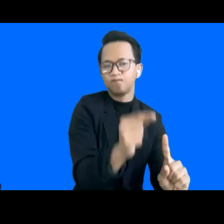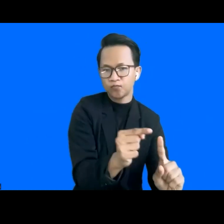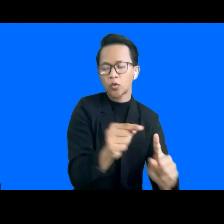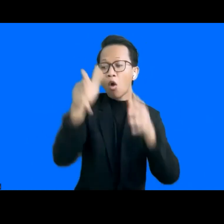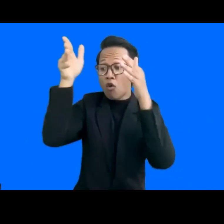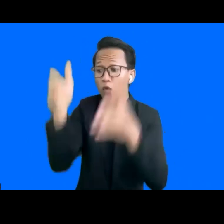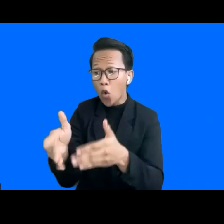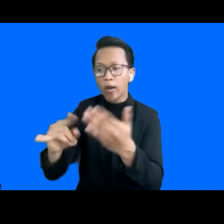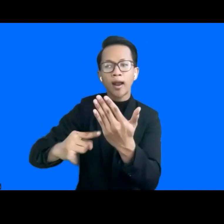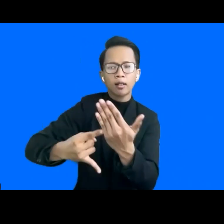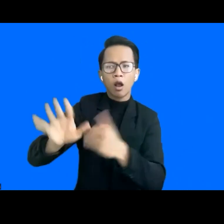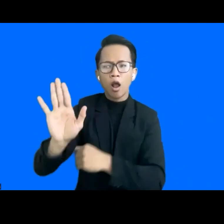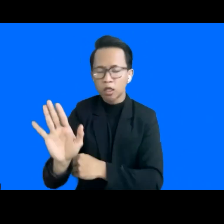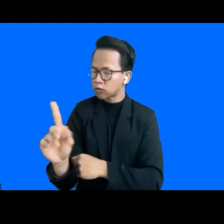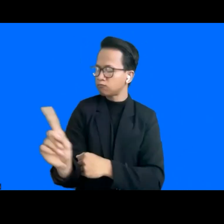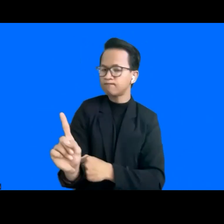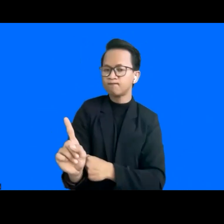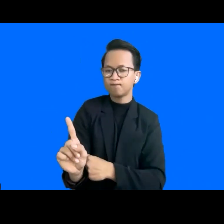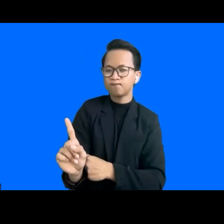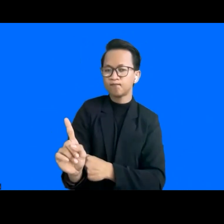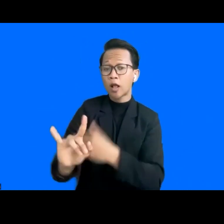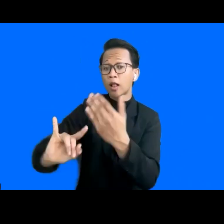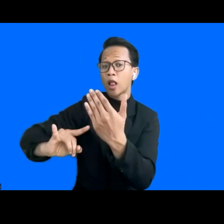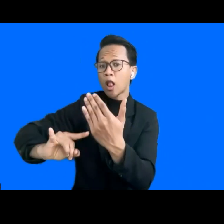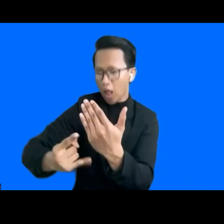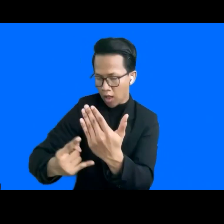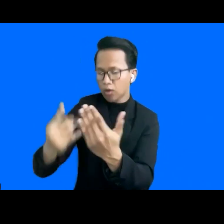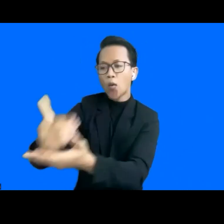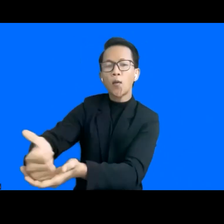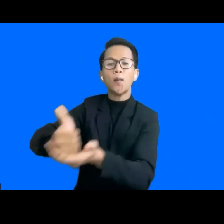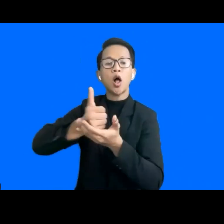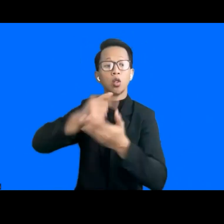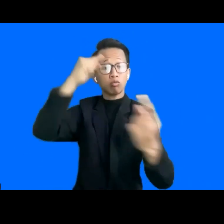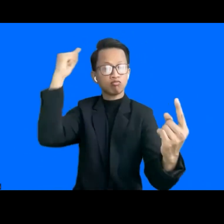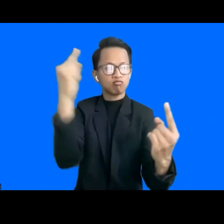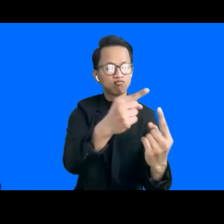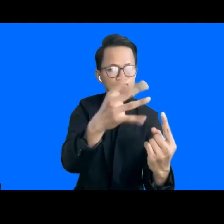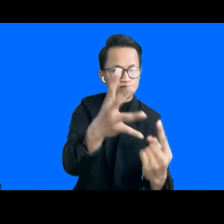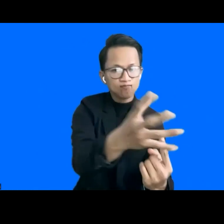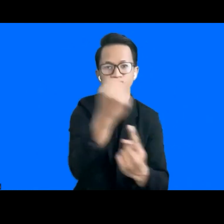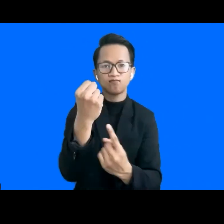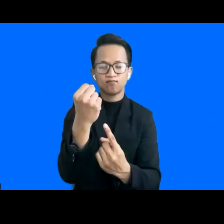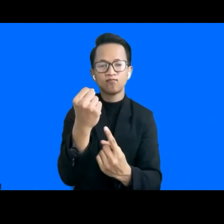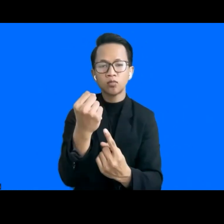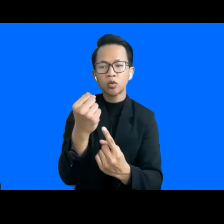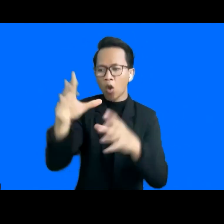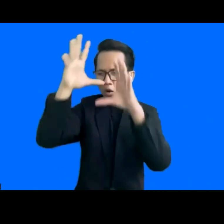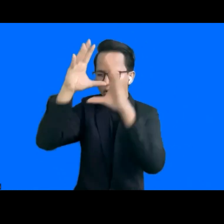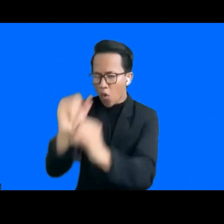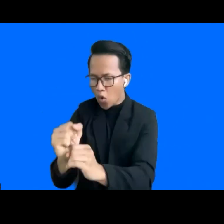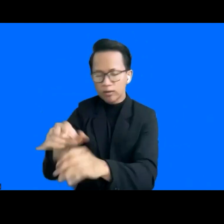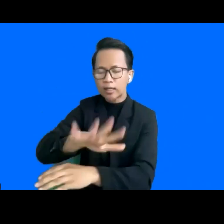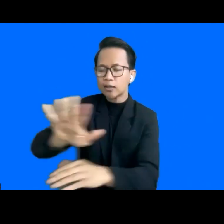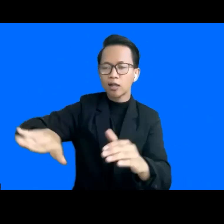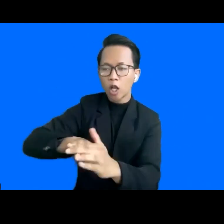The tech is helping us to reach that goal. So it is not so much about the technology, which is that